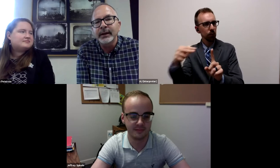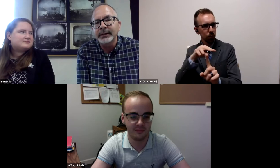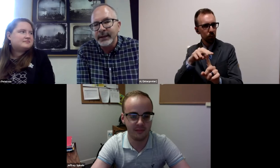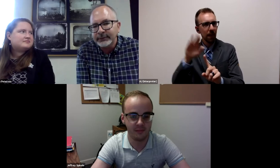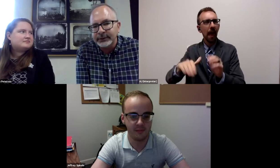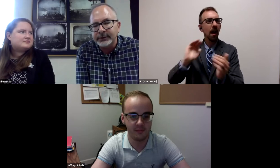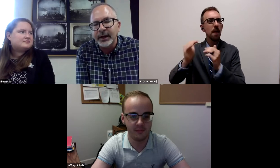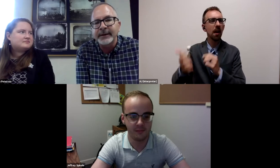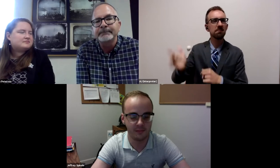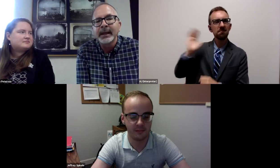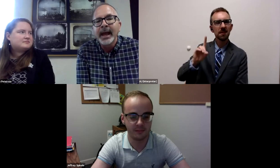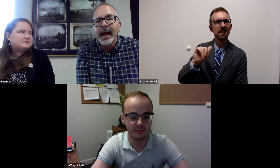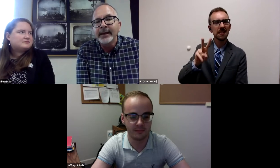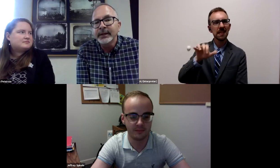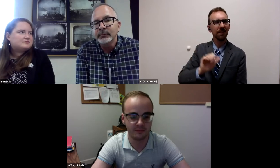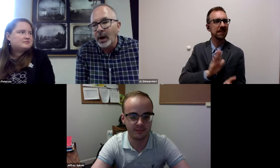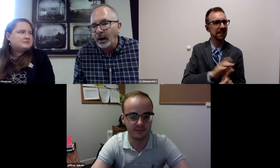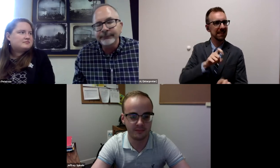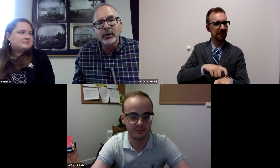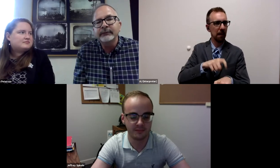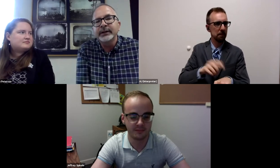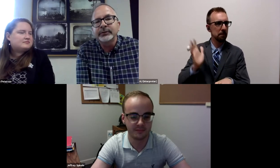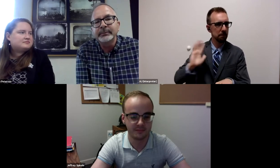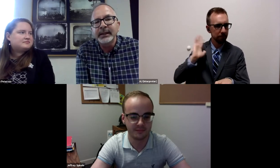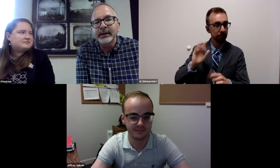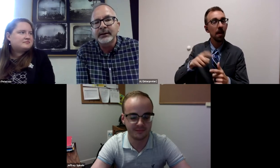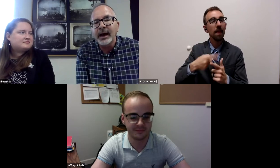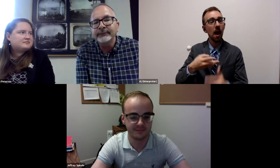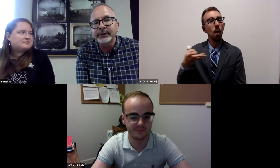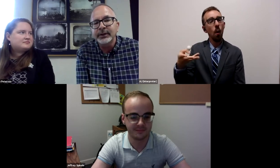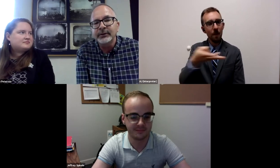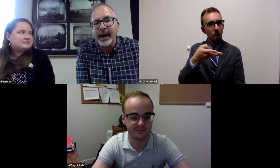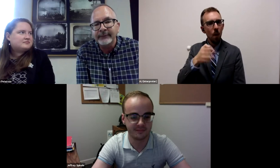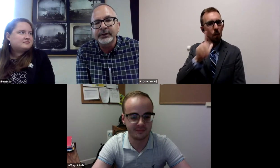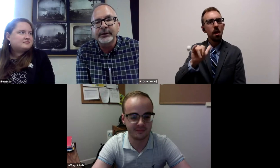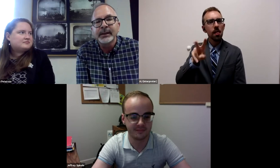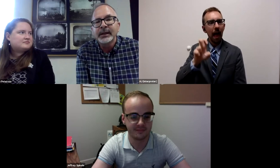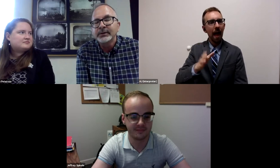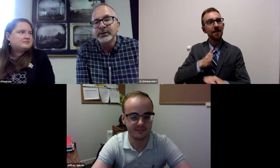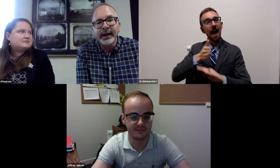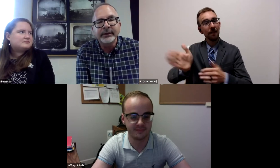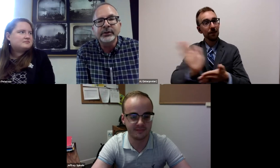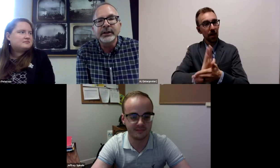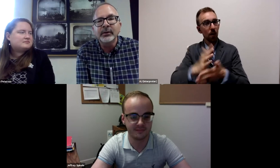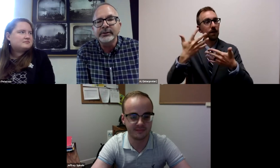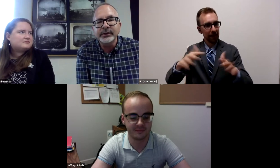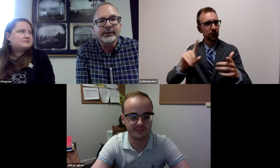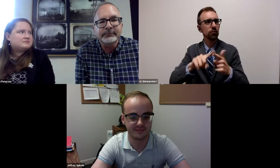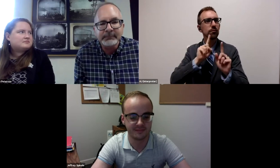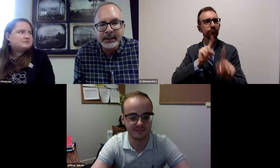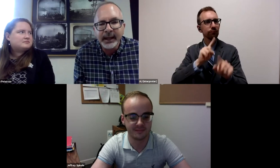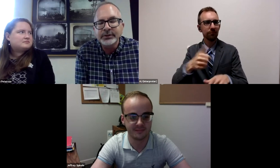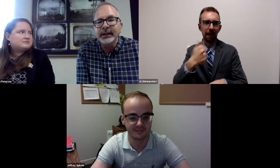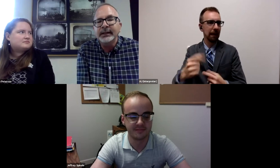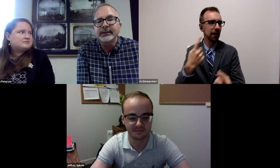during Davis's time. And then all four of us will be here live with you after to answer any questions,